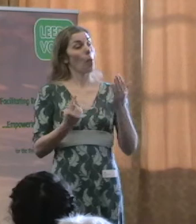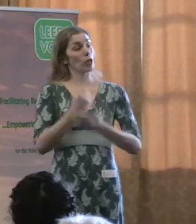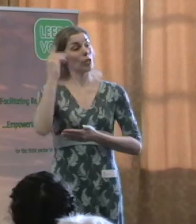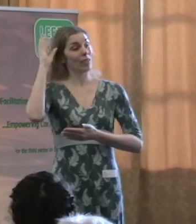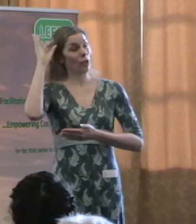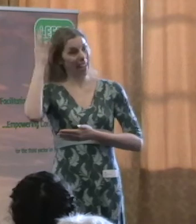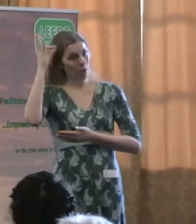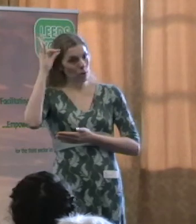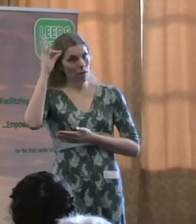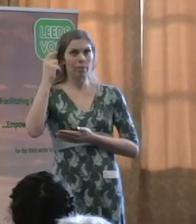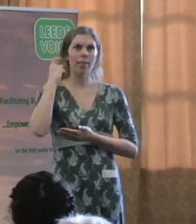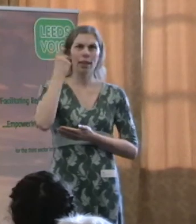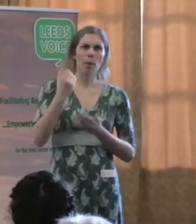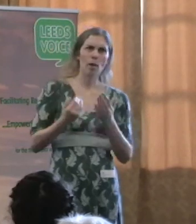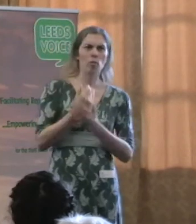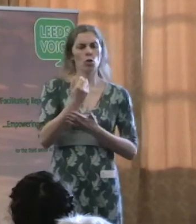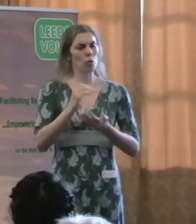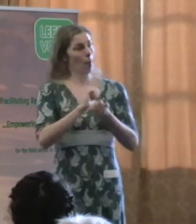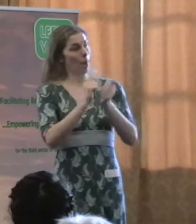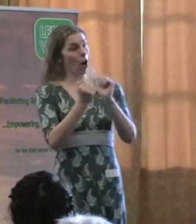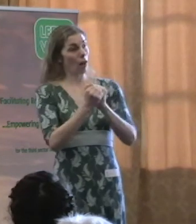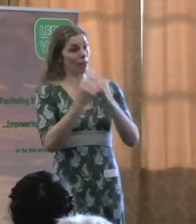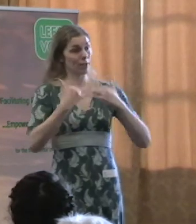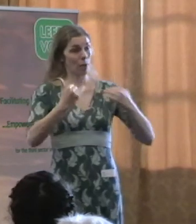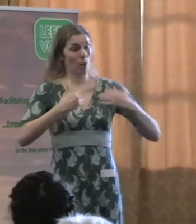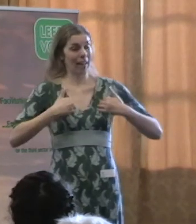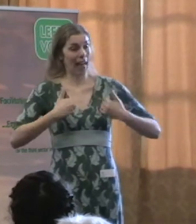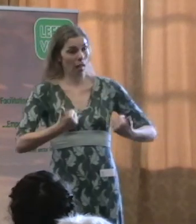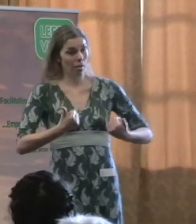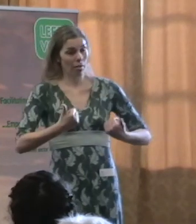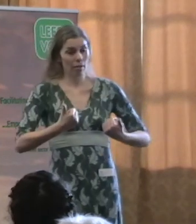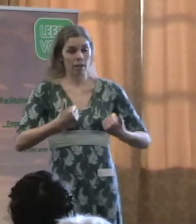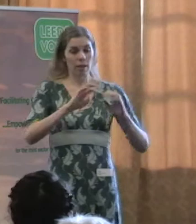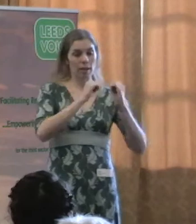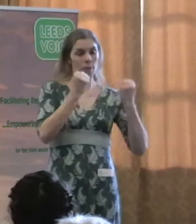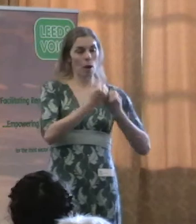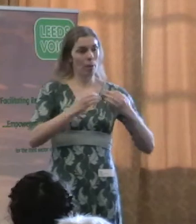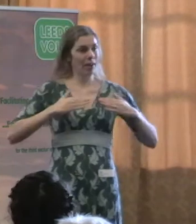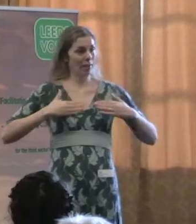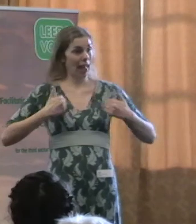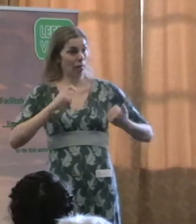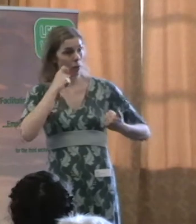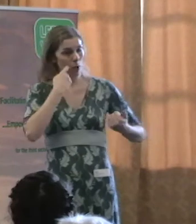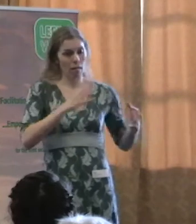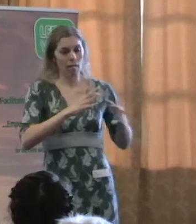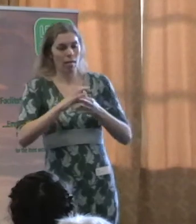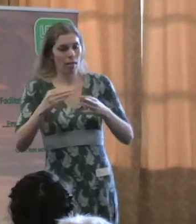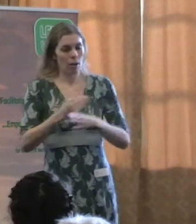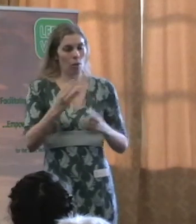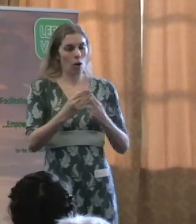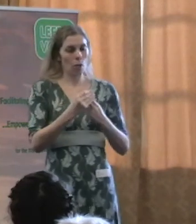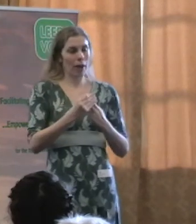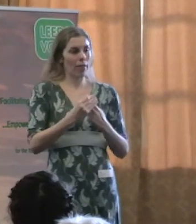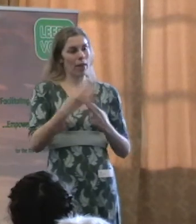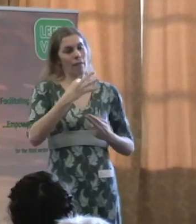approaches for public health involving new partners. The Department of Health will work to ensure the voluntary, community and social